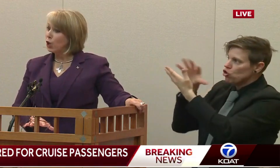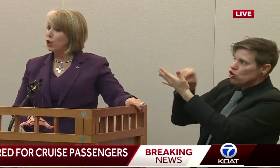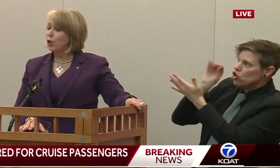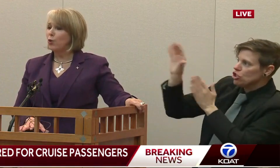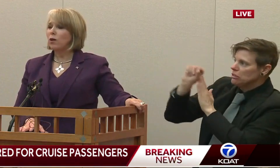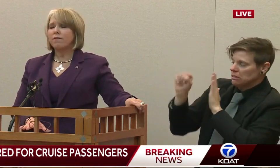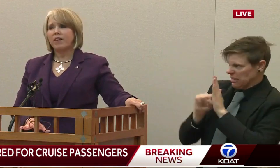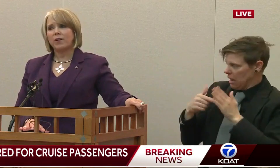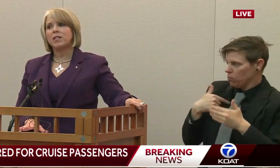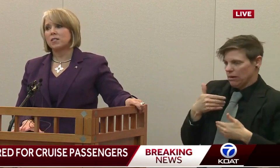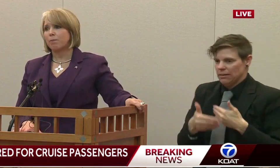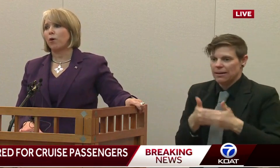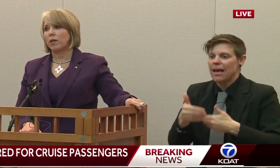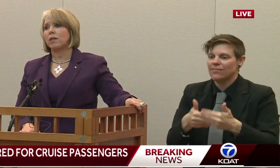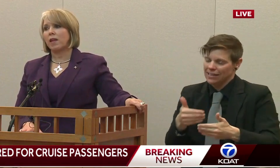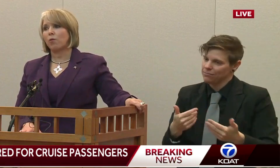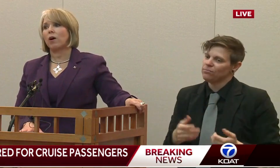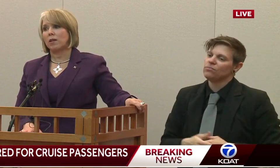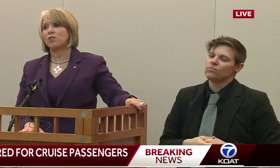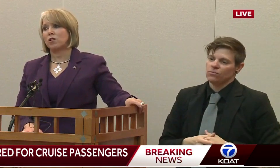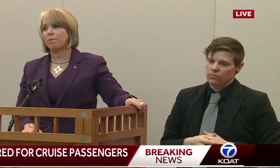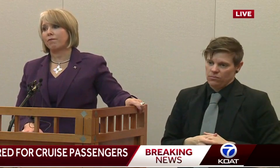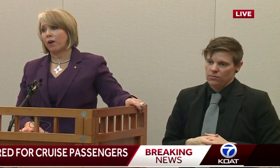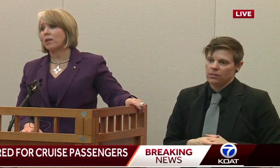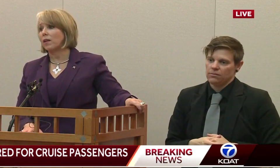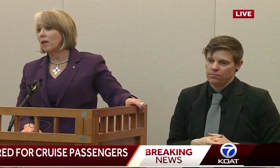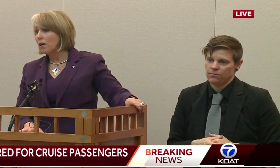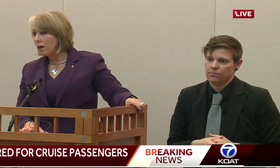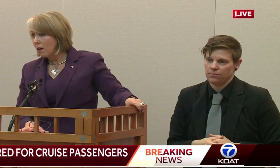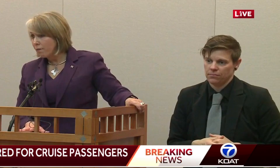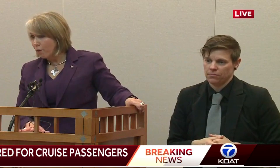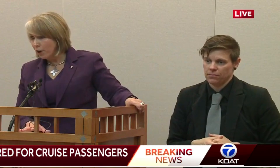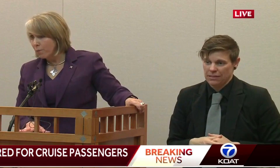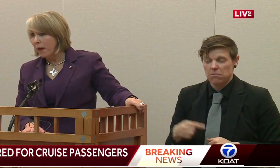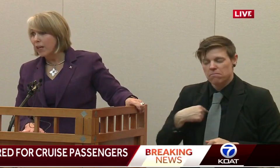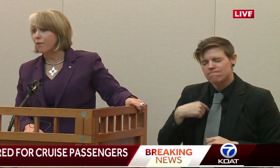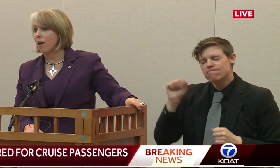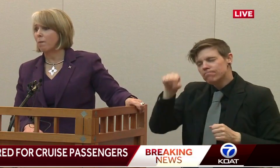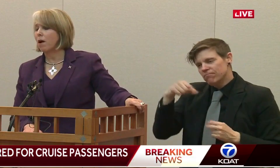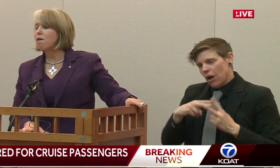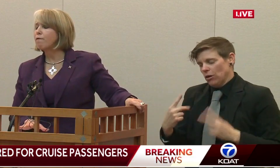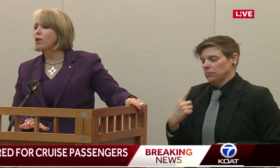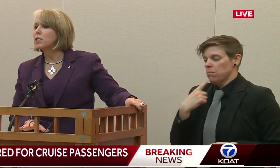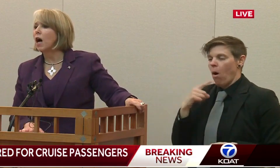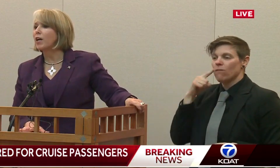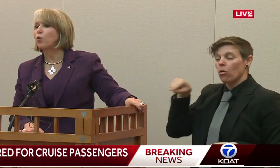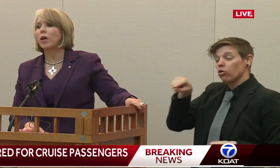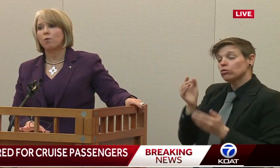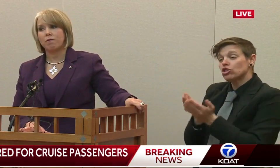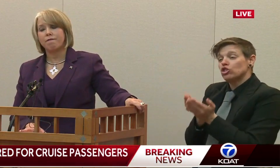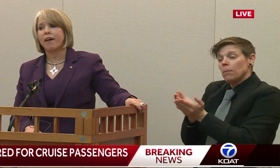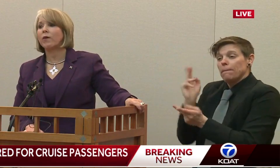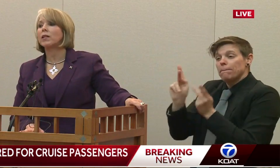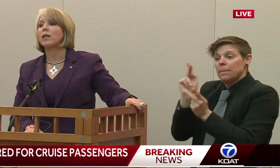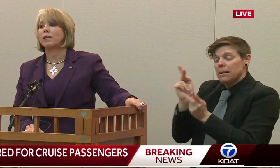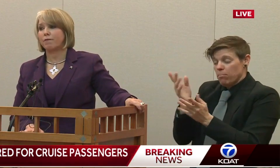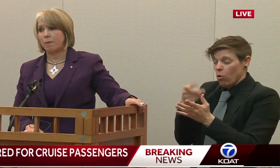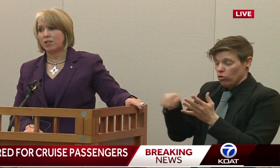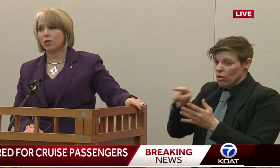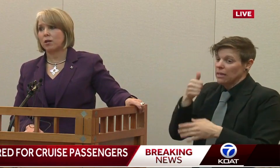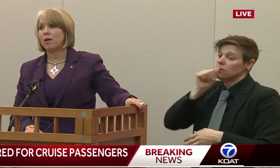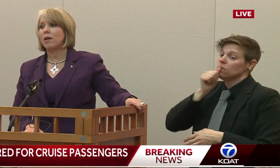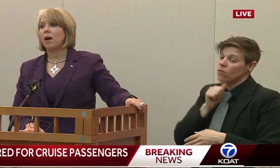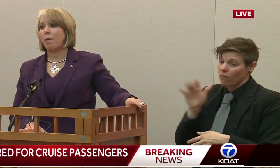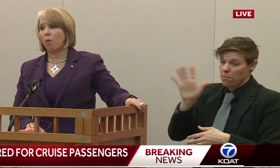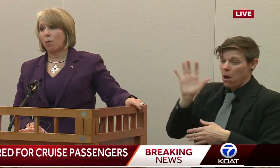as we could do. Very disappointed that they were on that ship, frankly, for many of them, for an entire week with very little